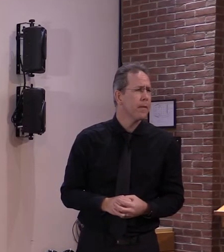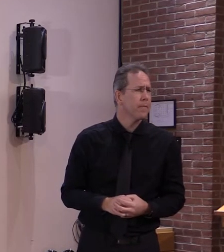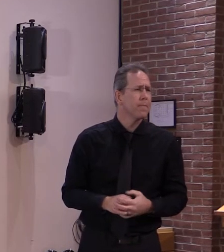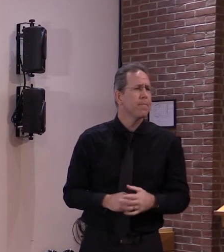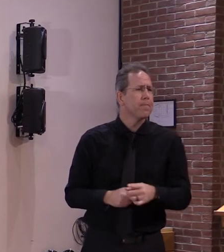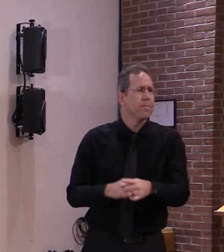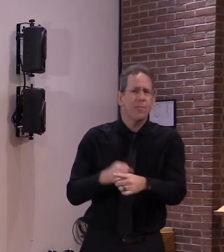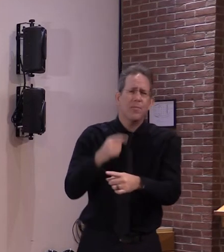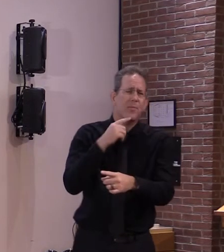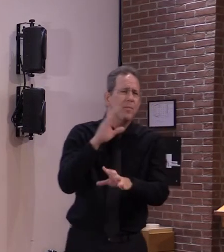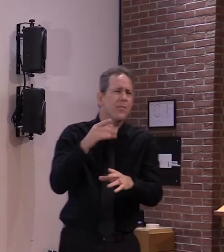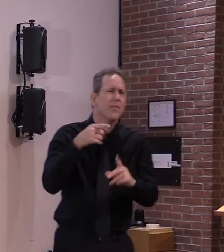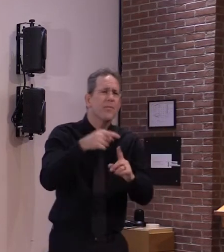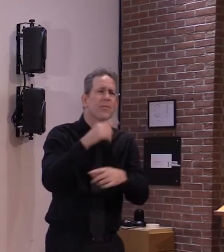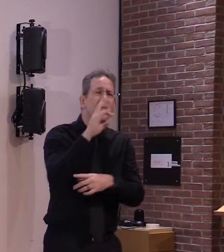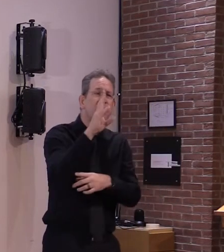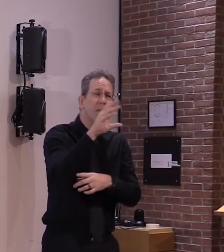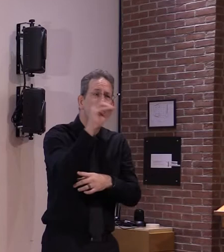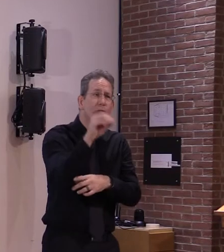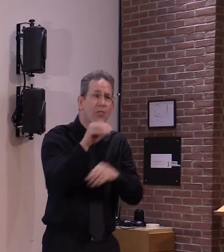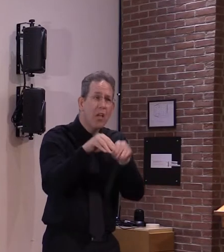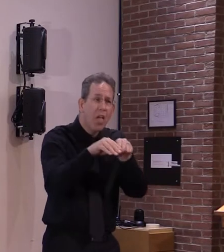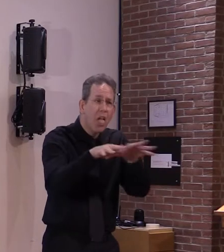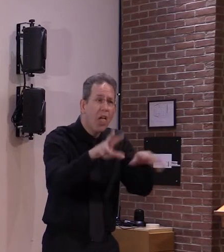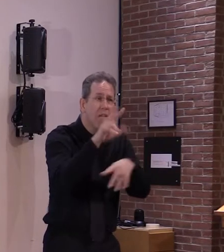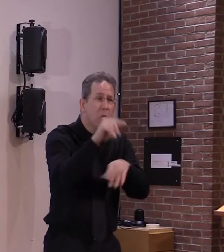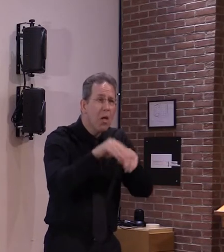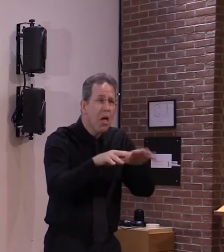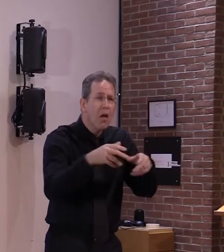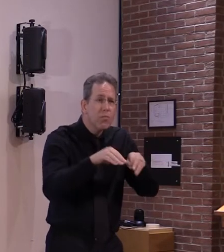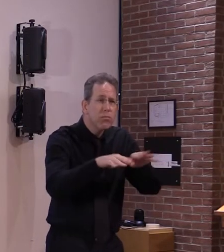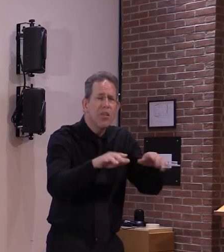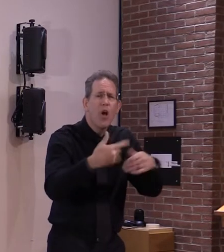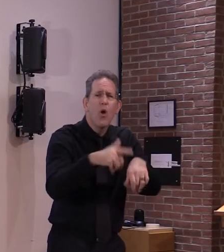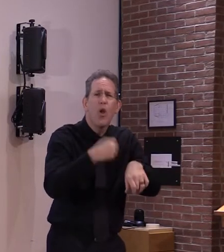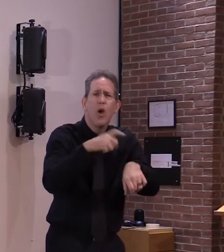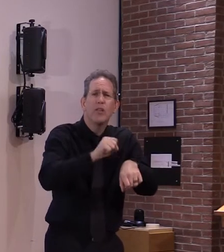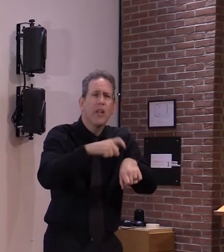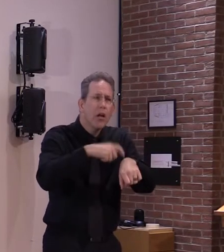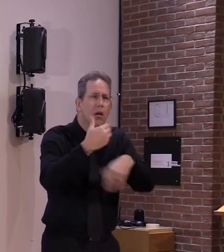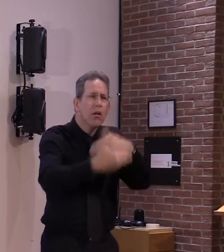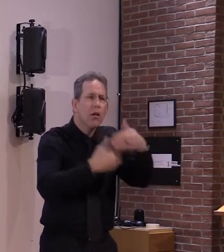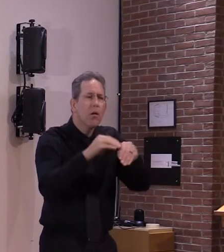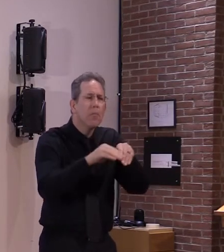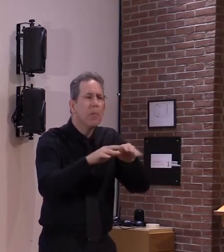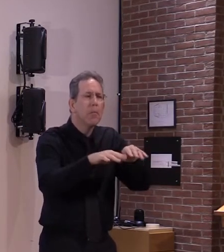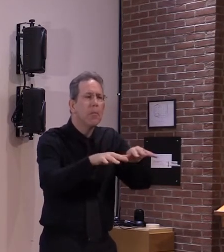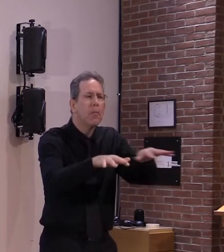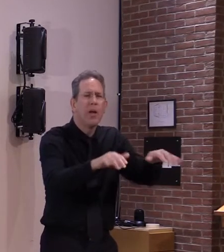that'll be into the late spring or summer okay okay great perfect thank you